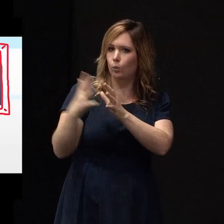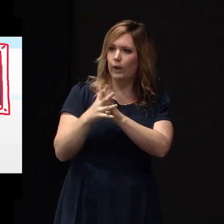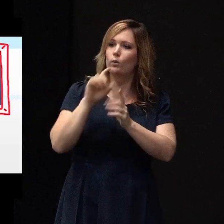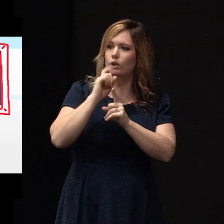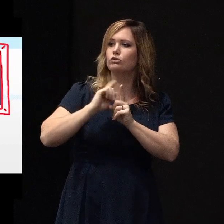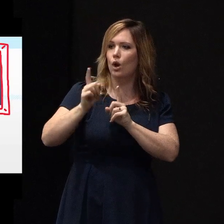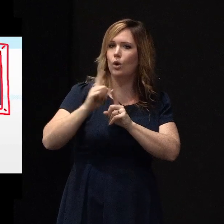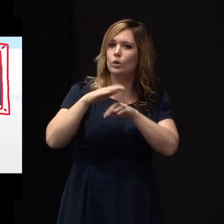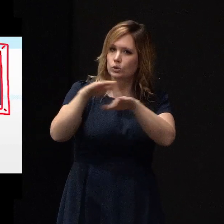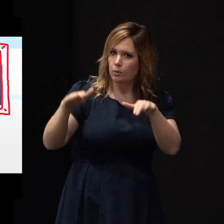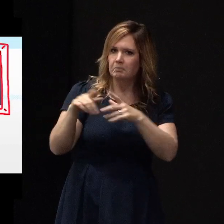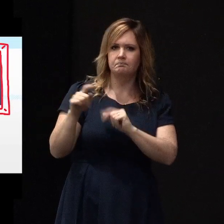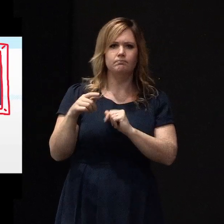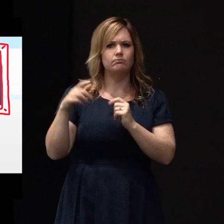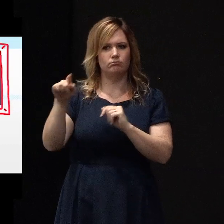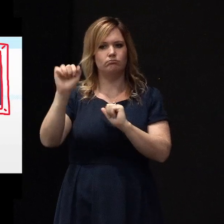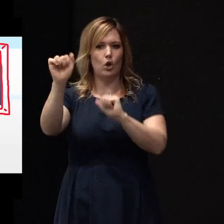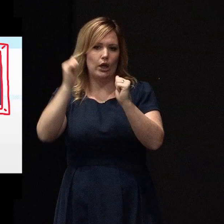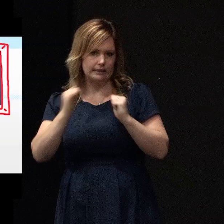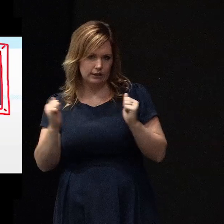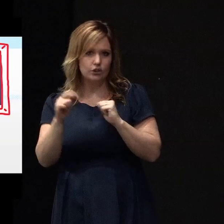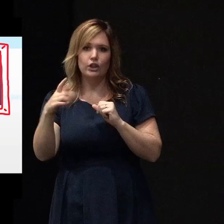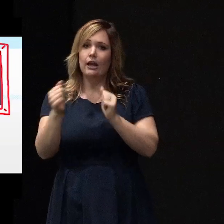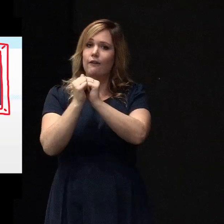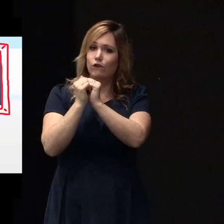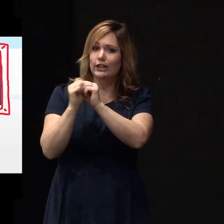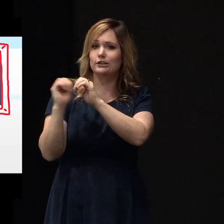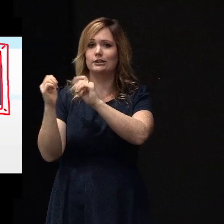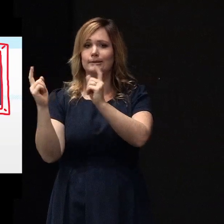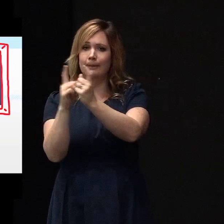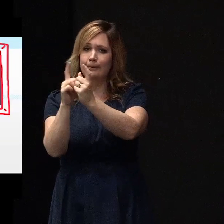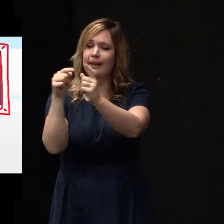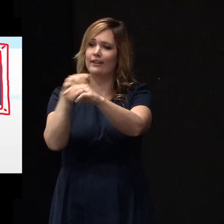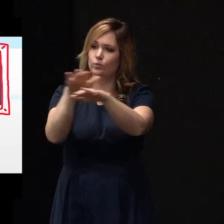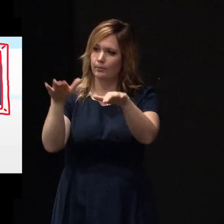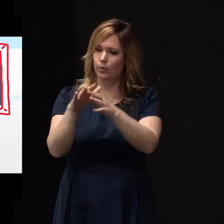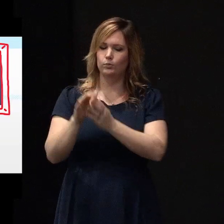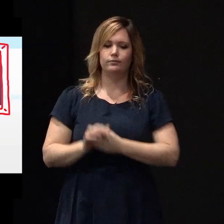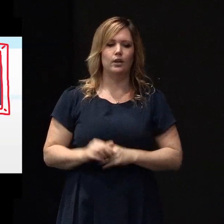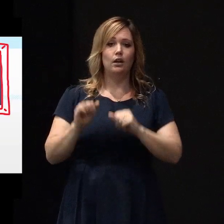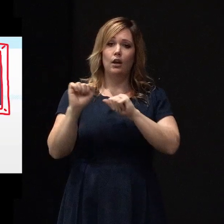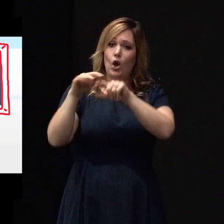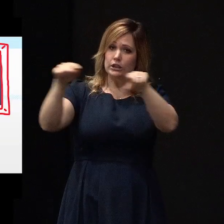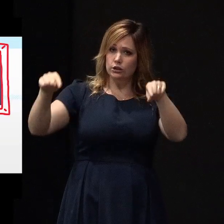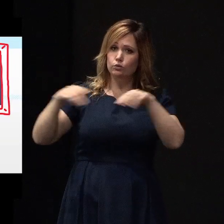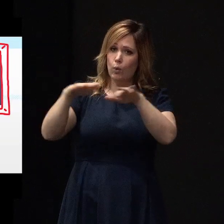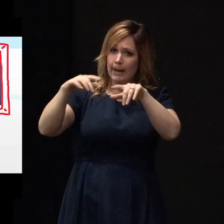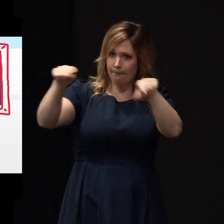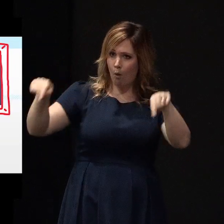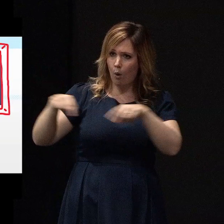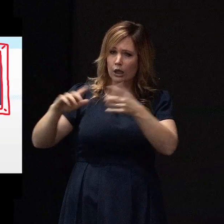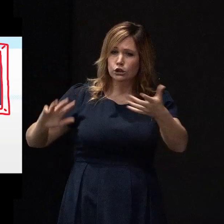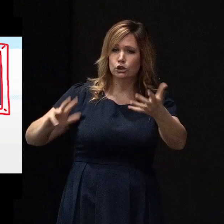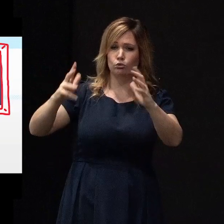And she had a social network. And when the pool was destroyed, it took her two years to find another form